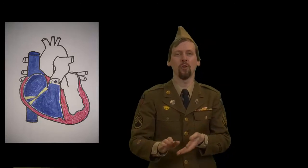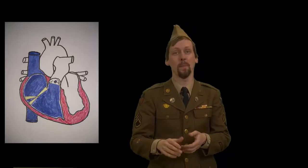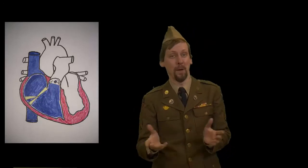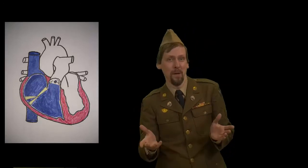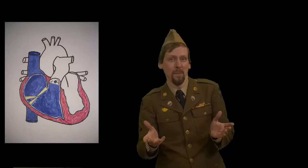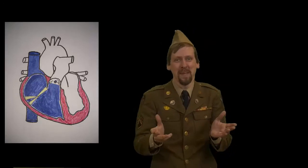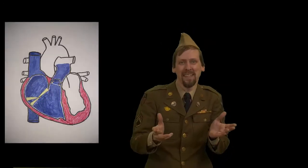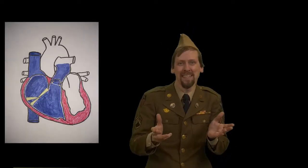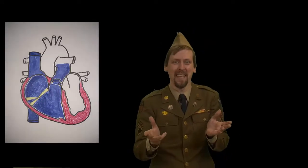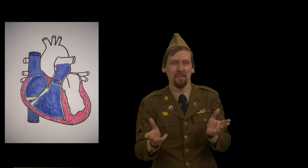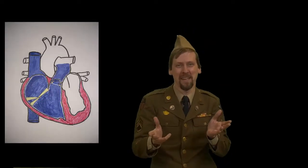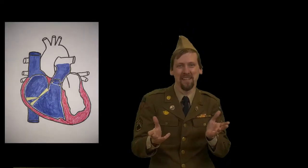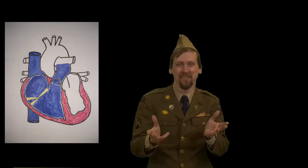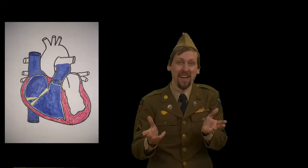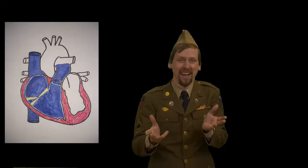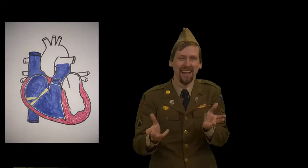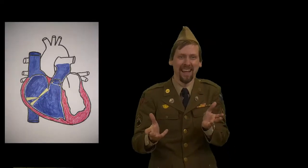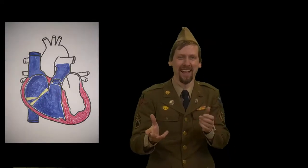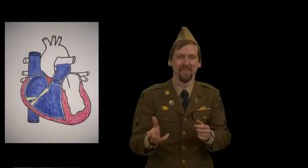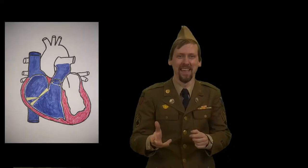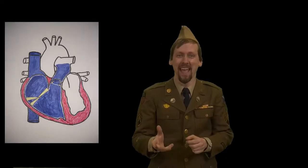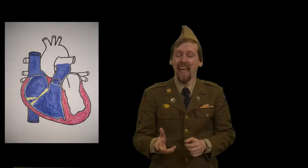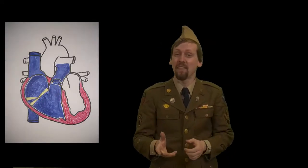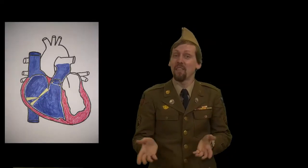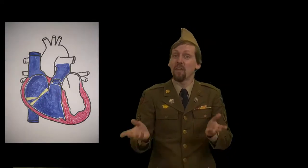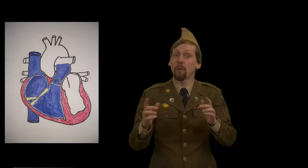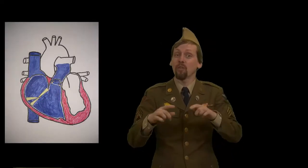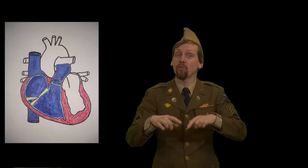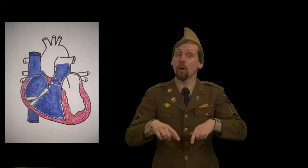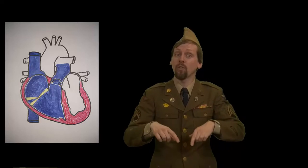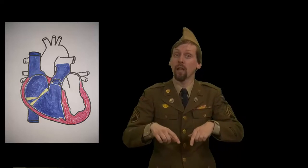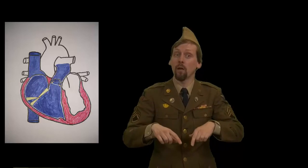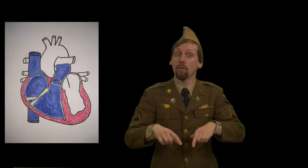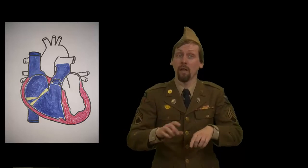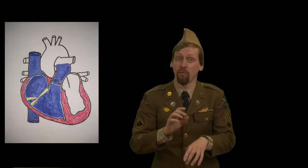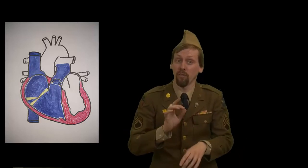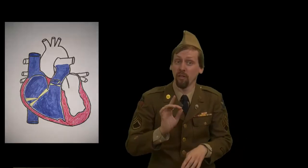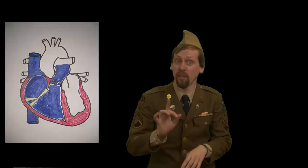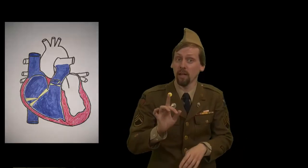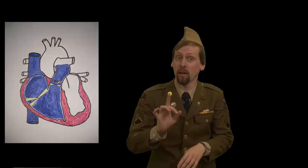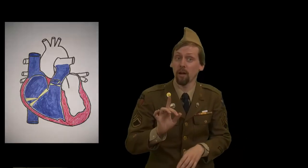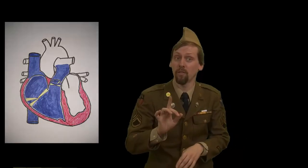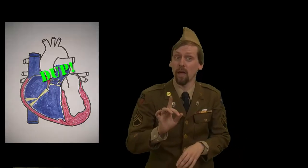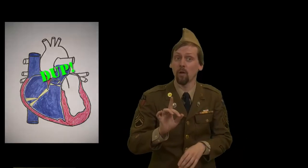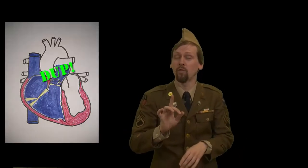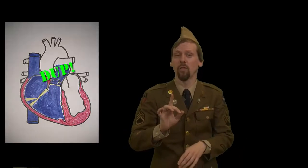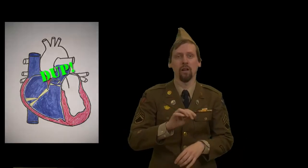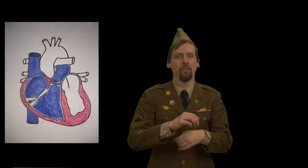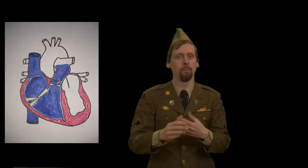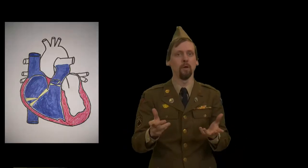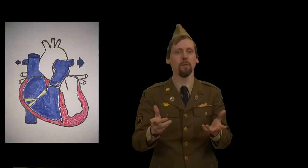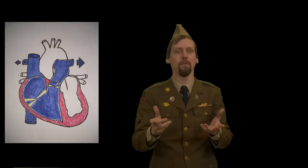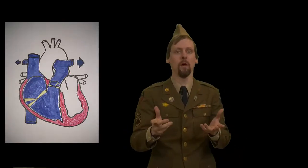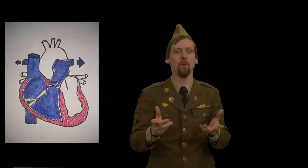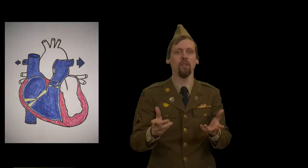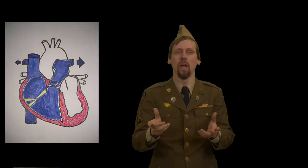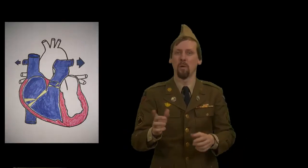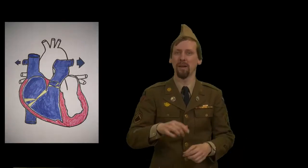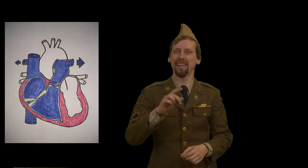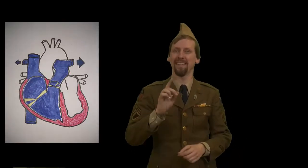the pulmonary trunk. And then the pressure goes down, valves shut a second heart sound. Dracuspids, it's blue blood flows, brick and